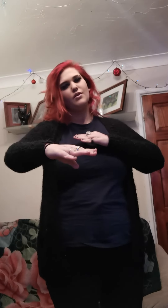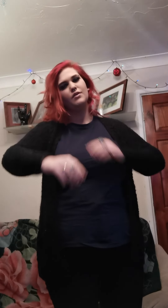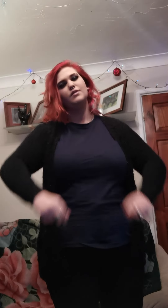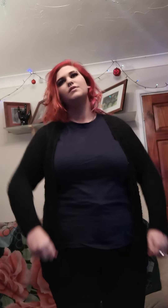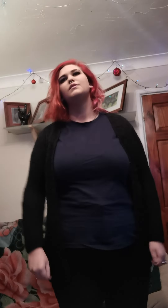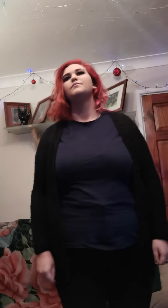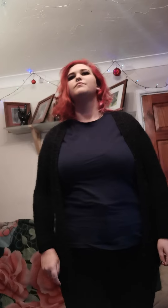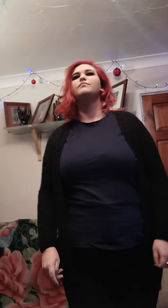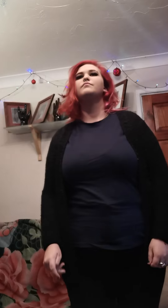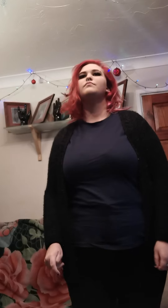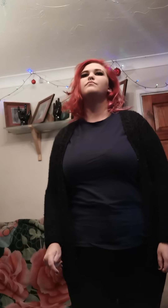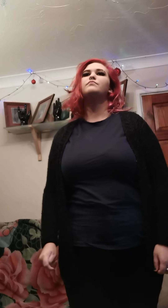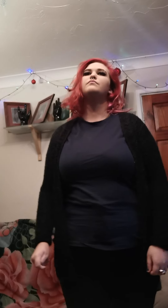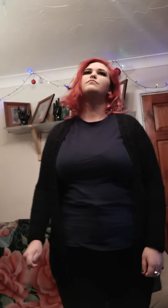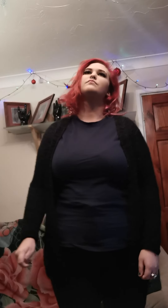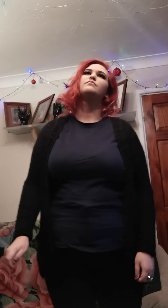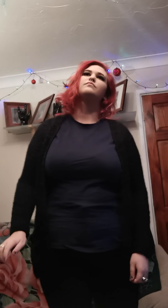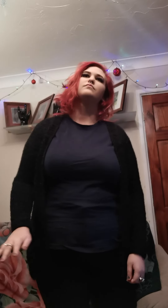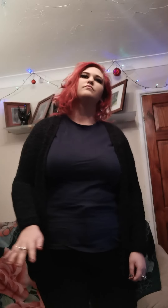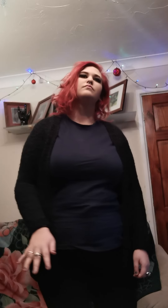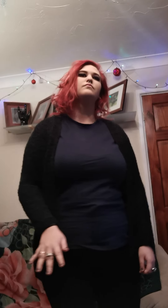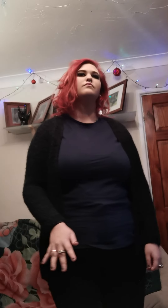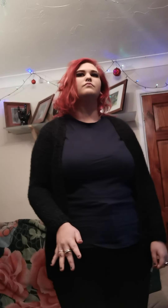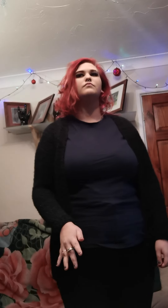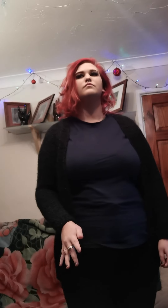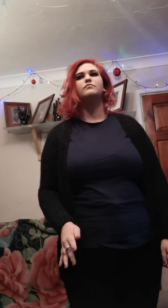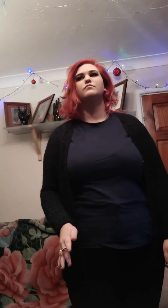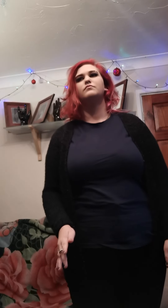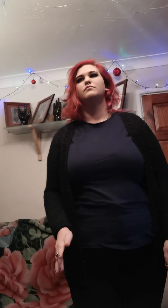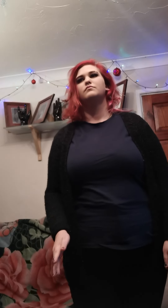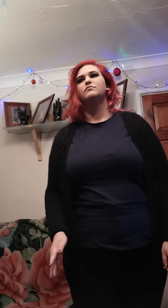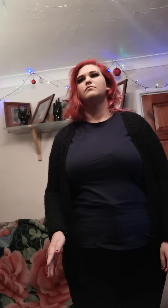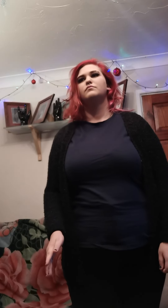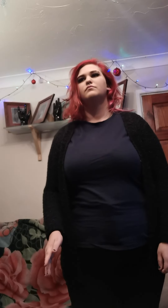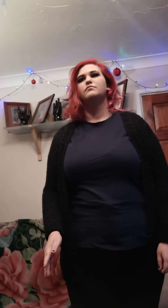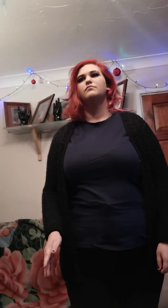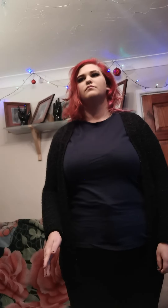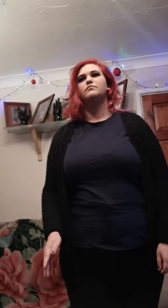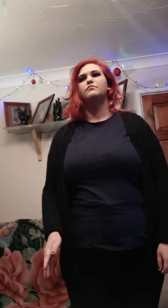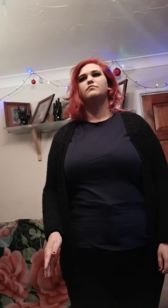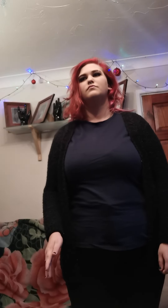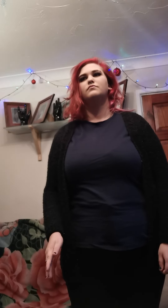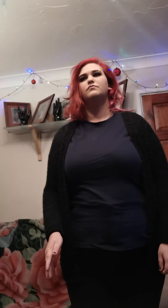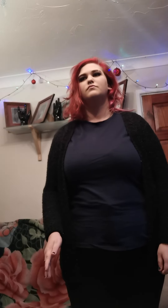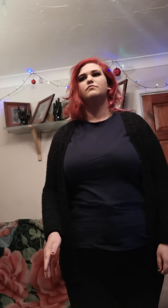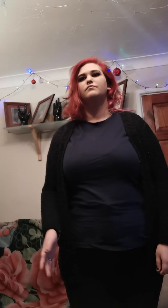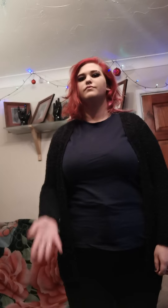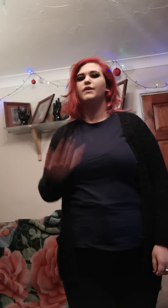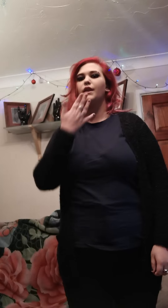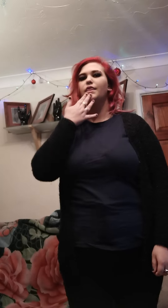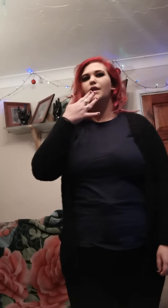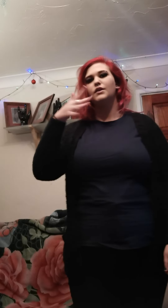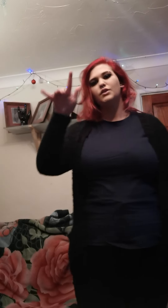All bad memories are in pieces on Nothing but